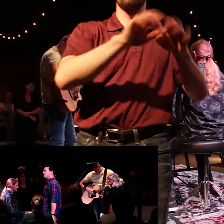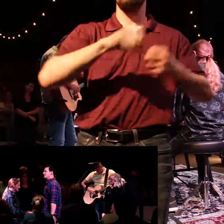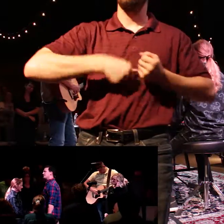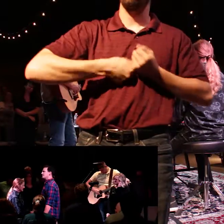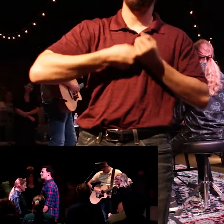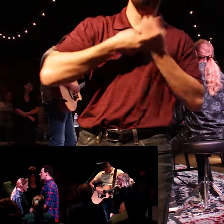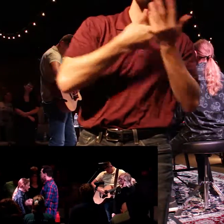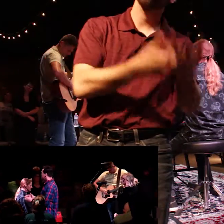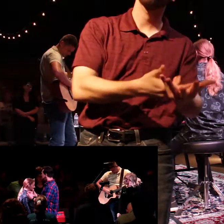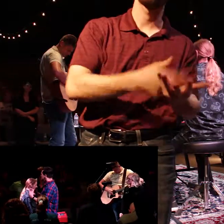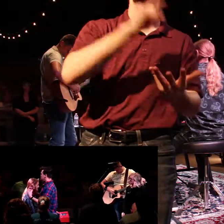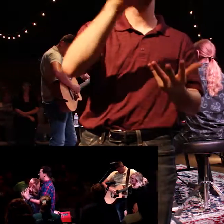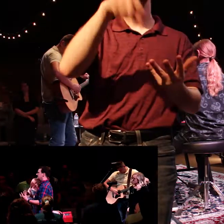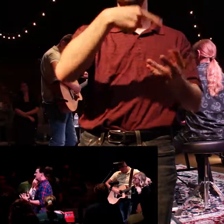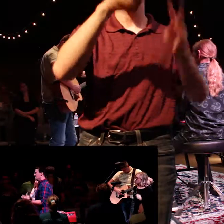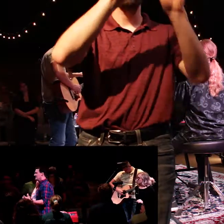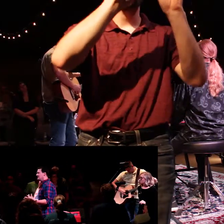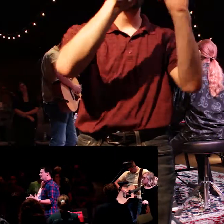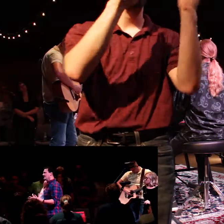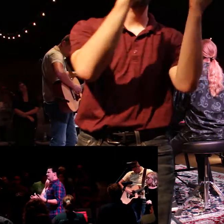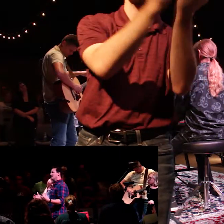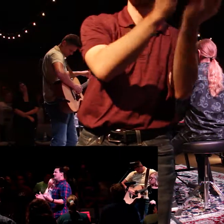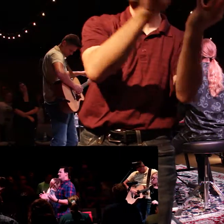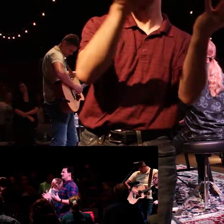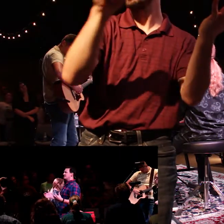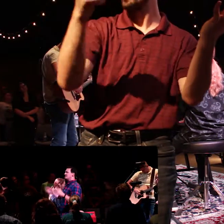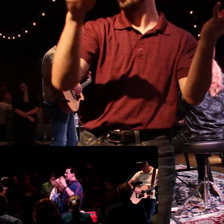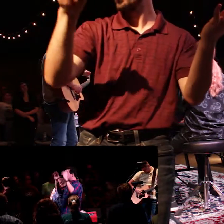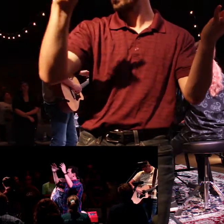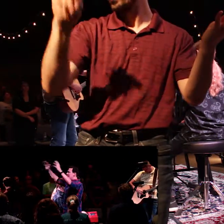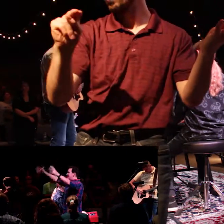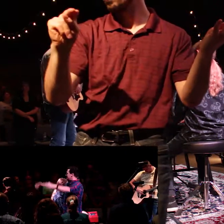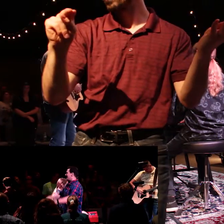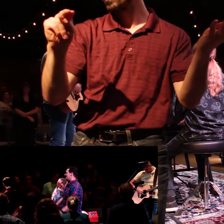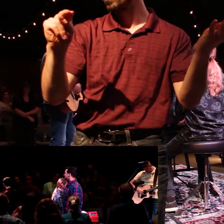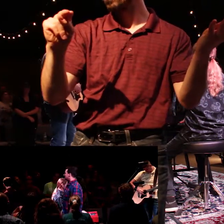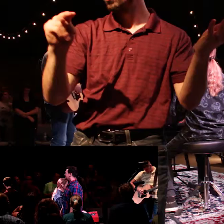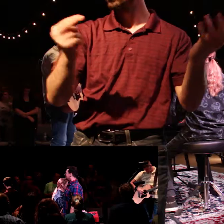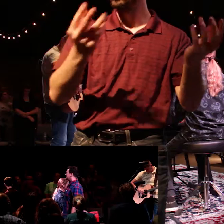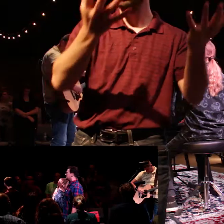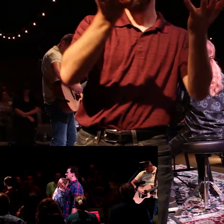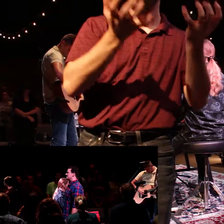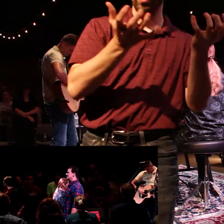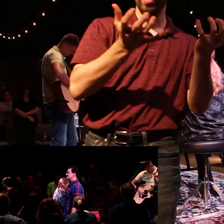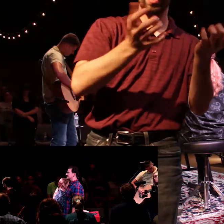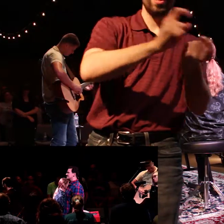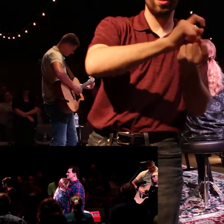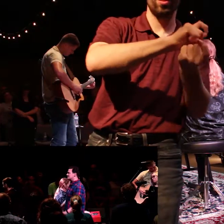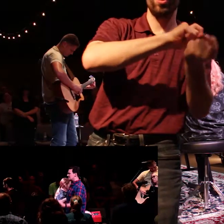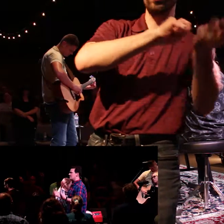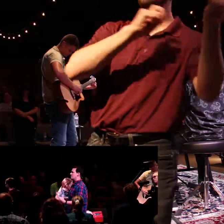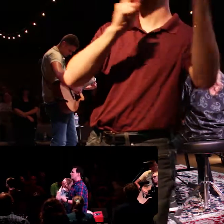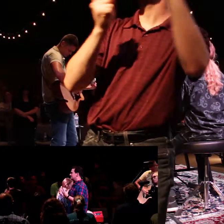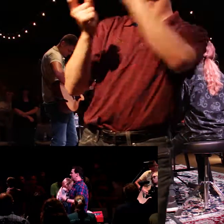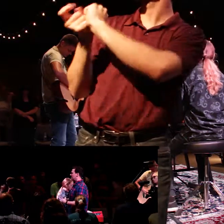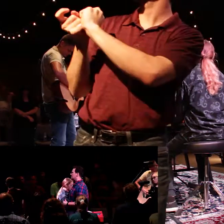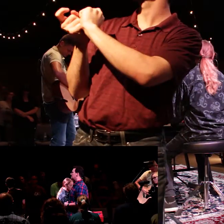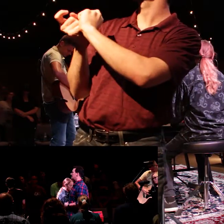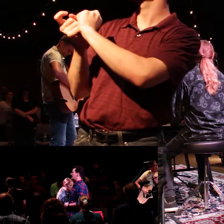This morning, do you need to transfer that debt to the person of Jesus? He took the thorns on your behalf